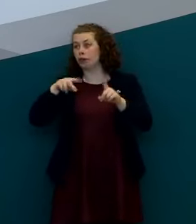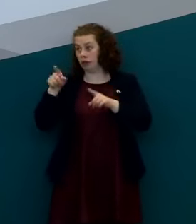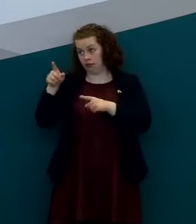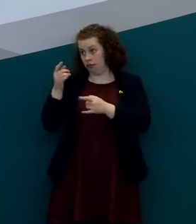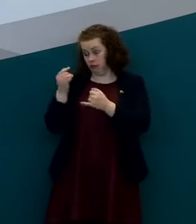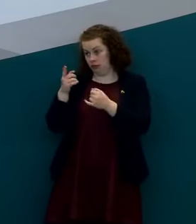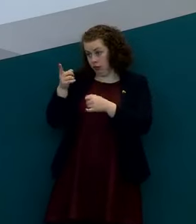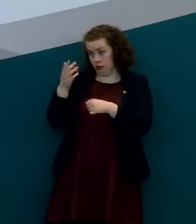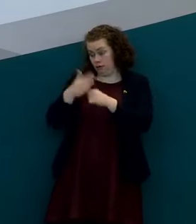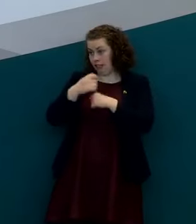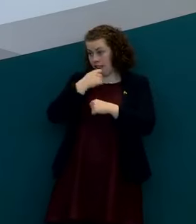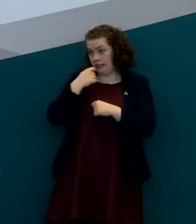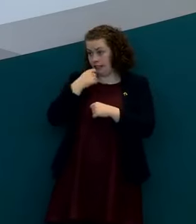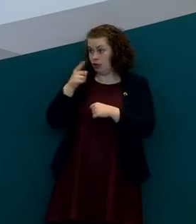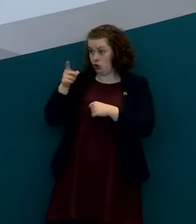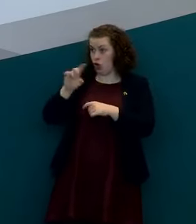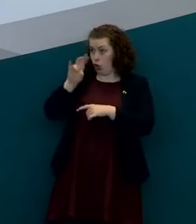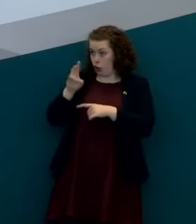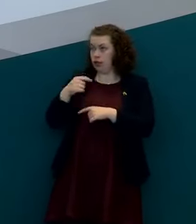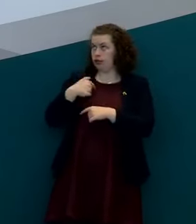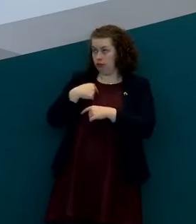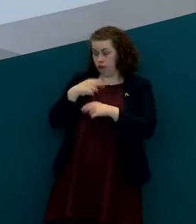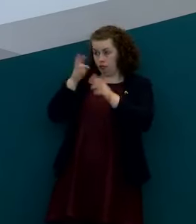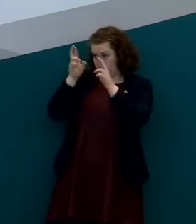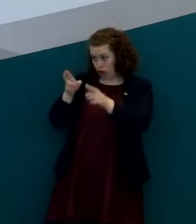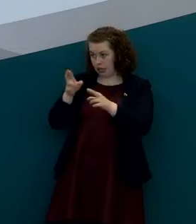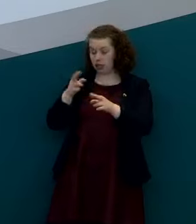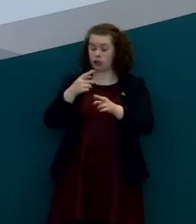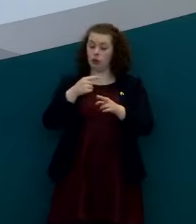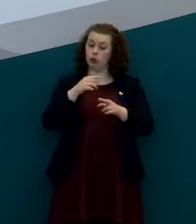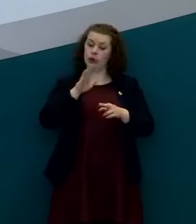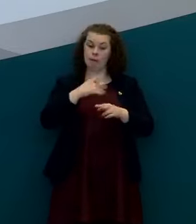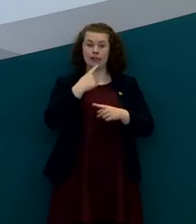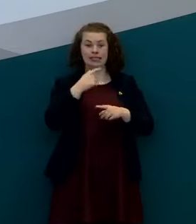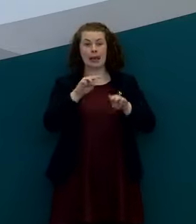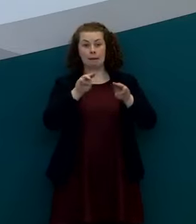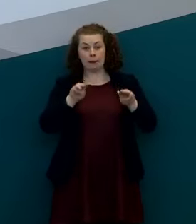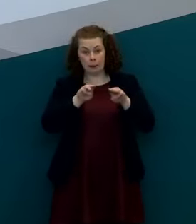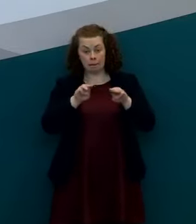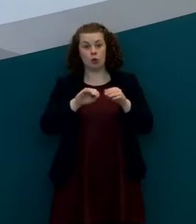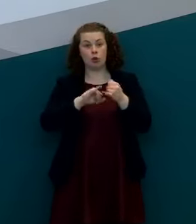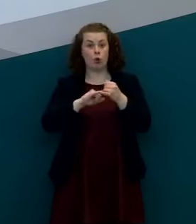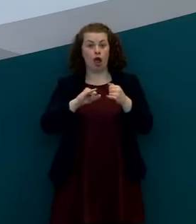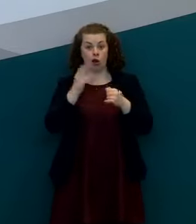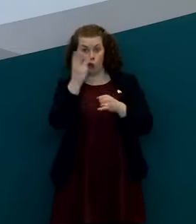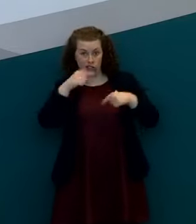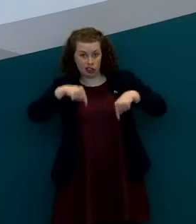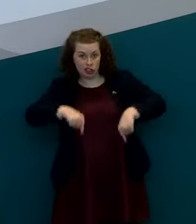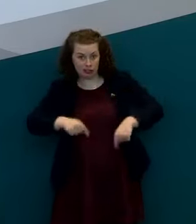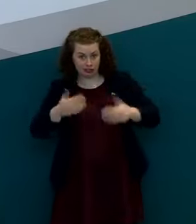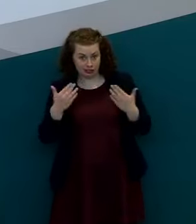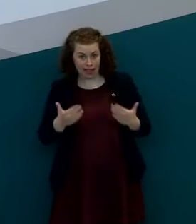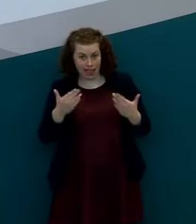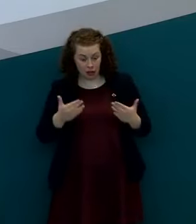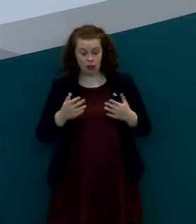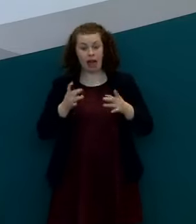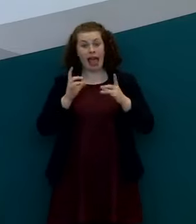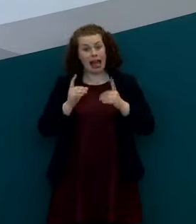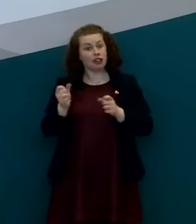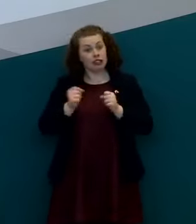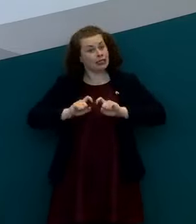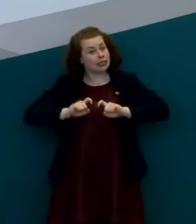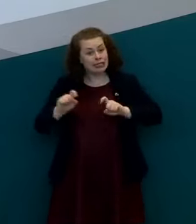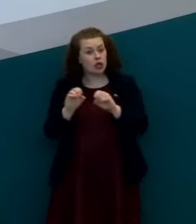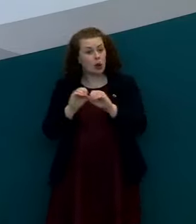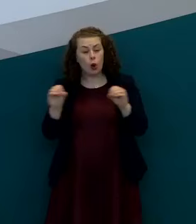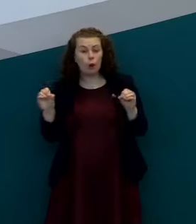said and i'm going to take the opportunity that your question gives me to remind the public and people who are listening to this that uh our health service is still open